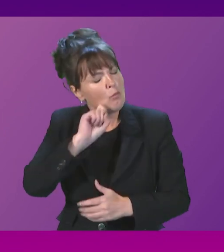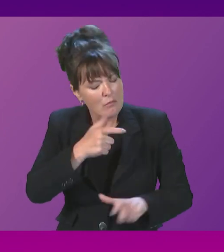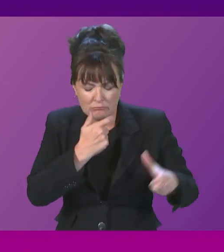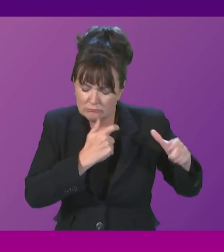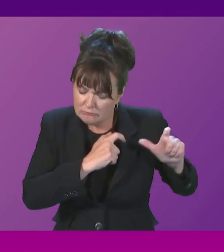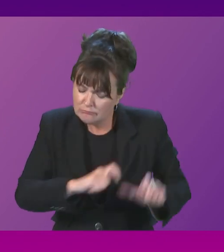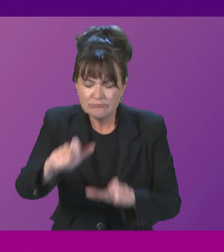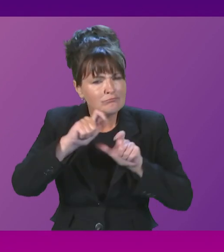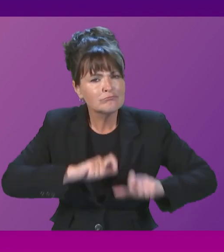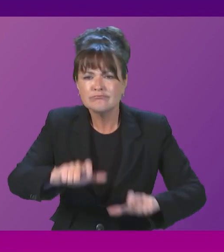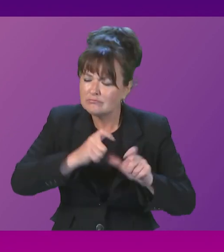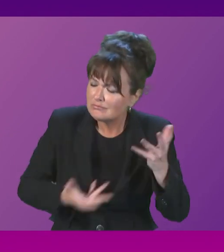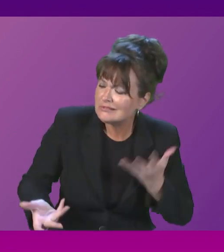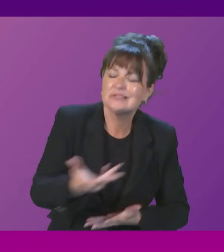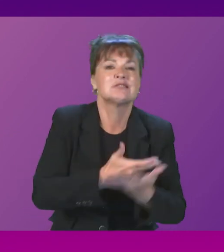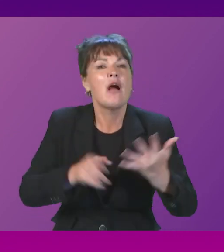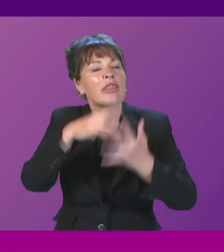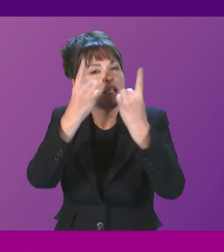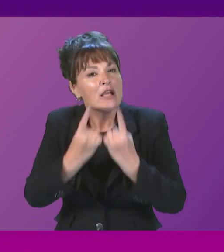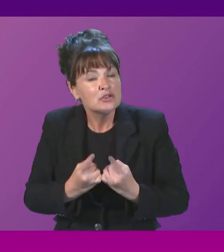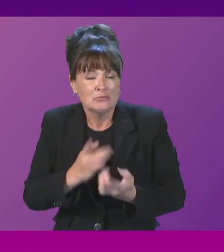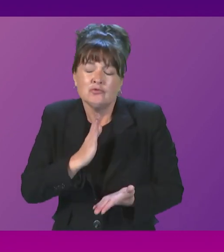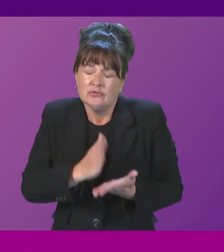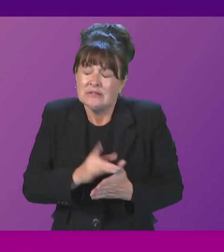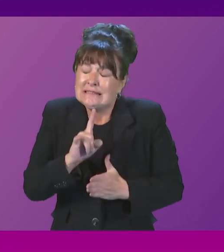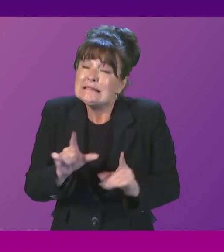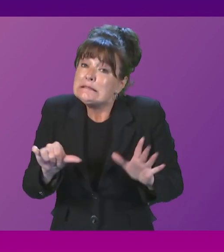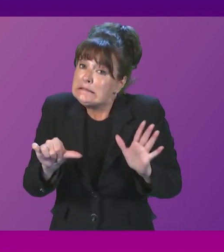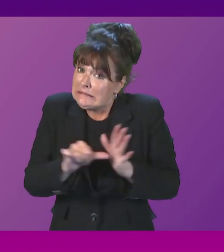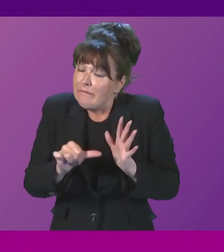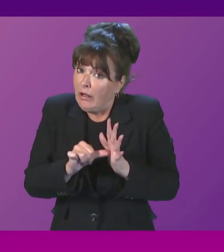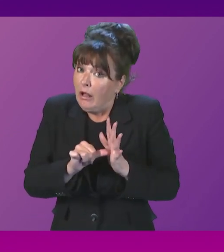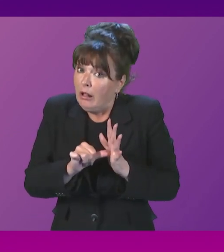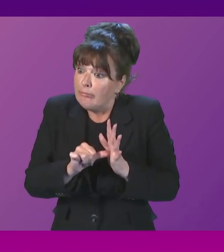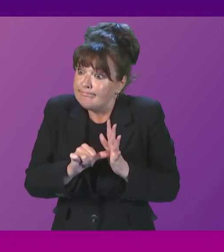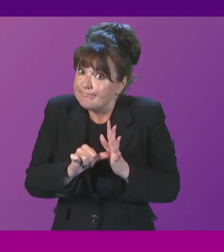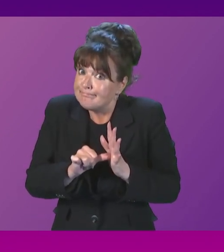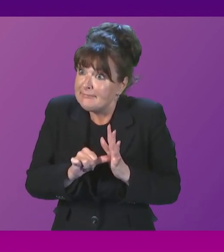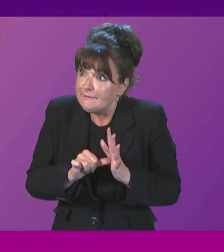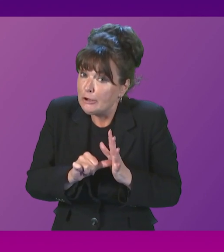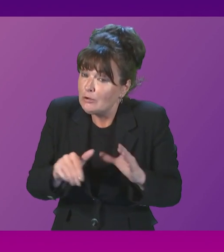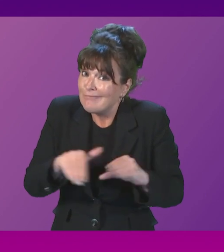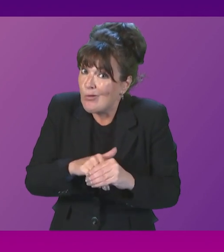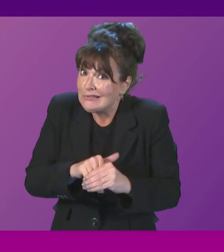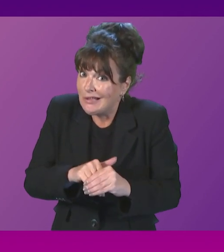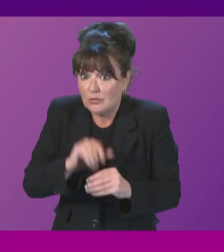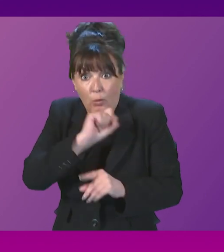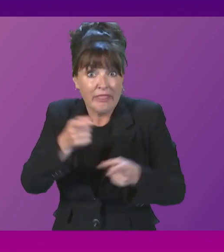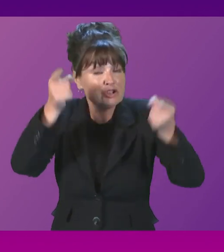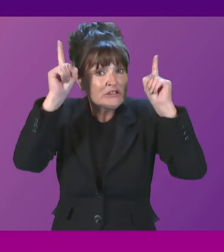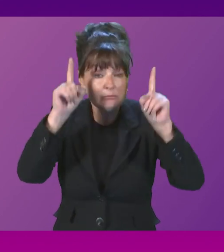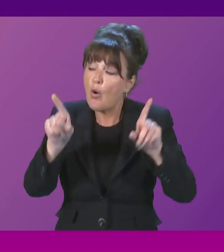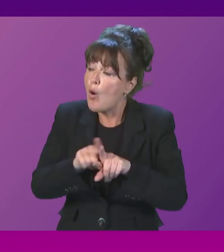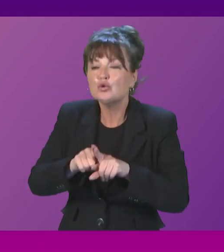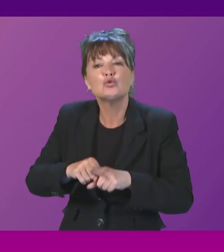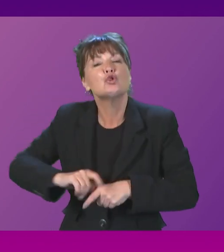discuss these issues in what is a very difficult context with the Chief Constable, with Police Scotland, and, of course, with the Scottish Police